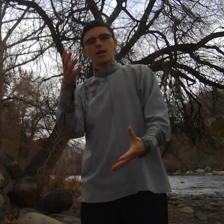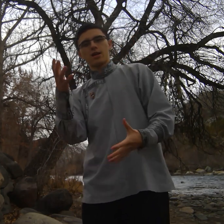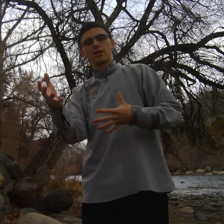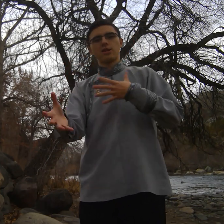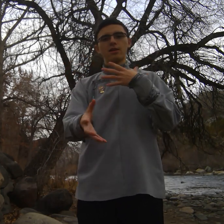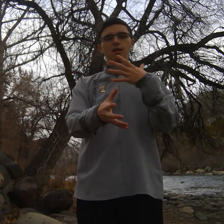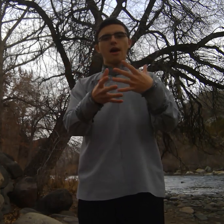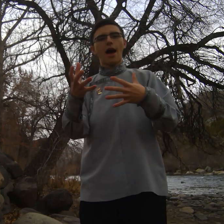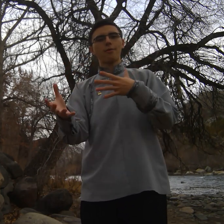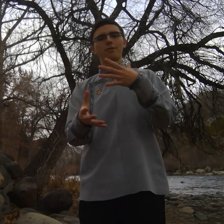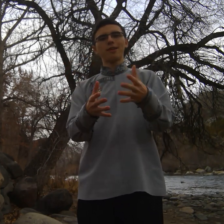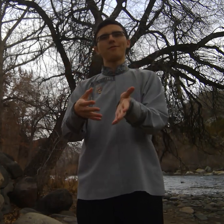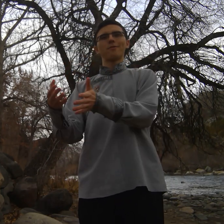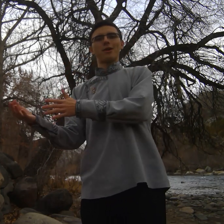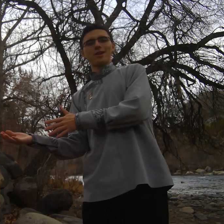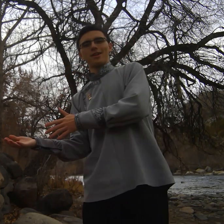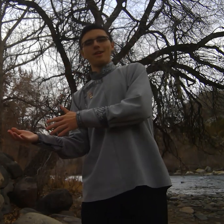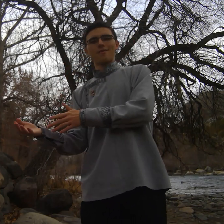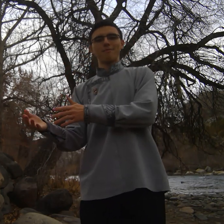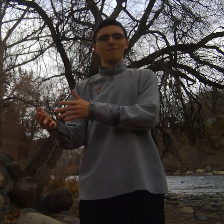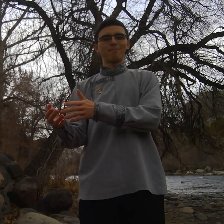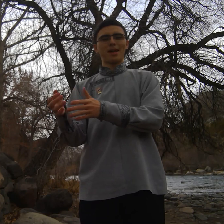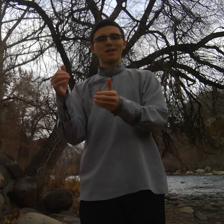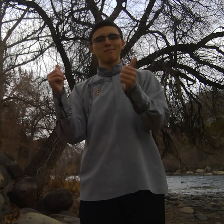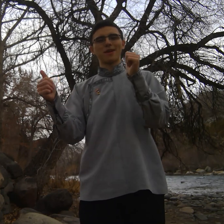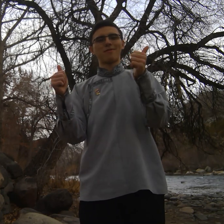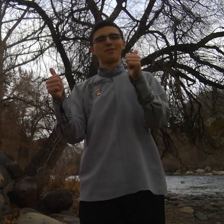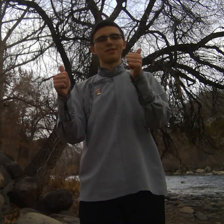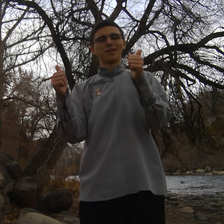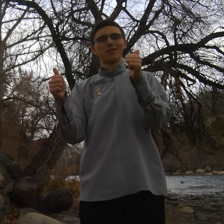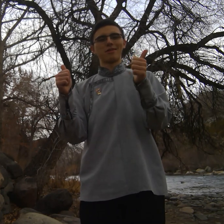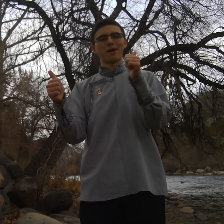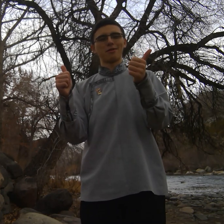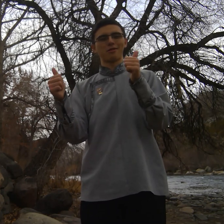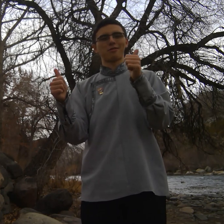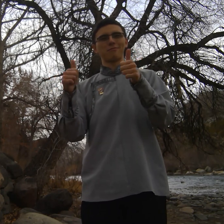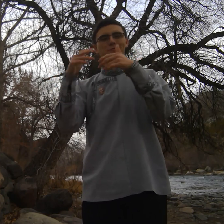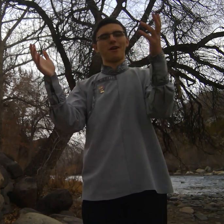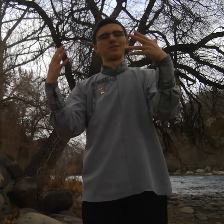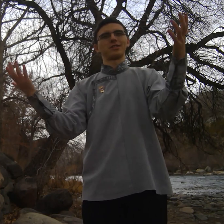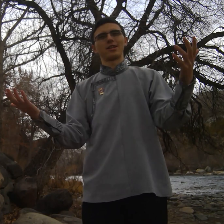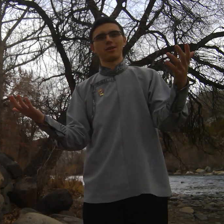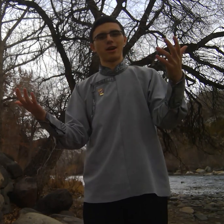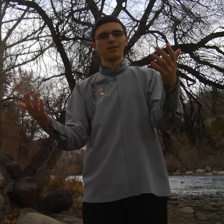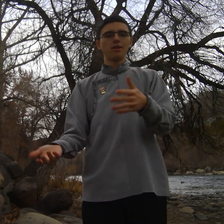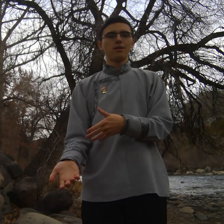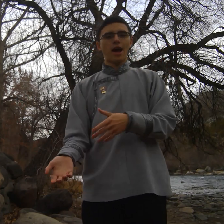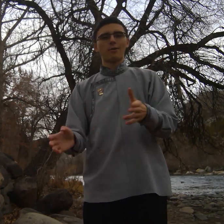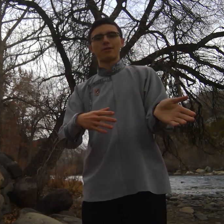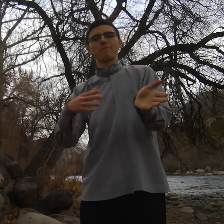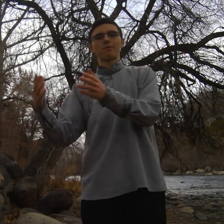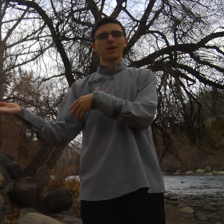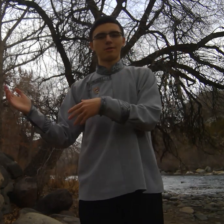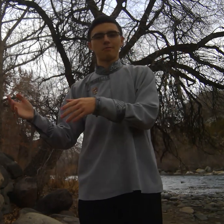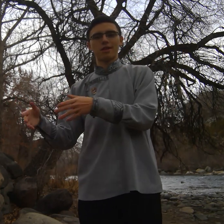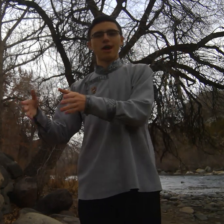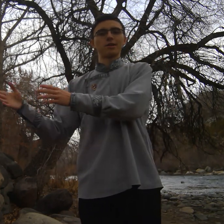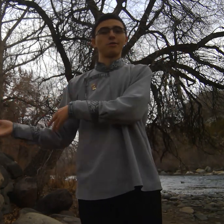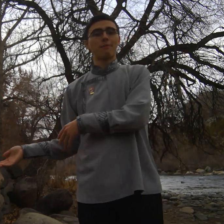I will live in one if it makes me volunteer as a better volunteer and I wound up being assigned to an